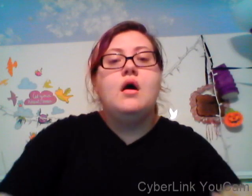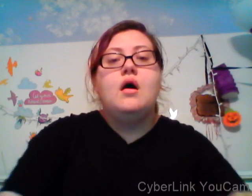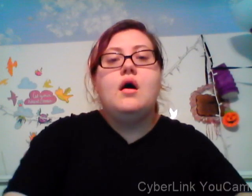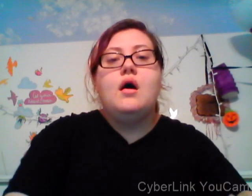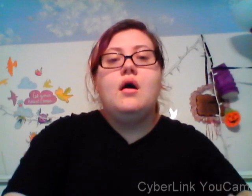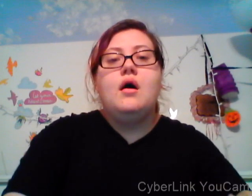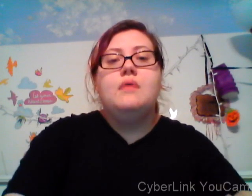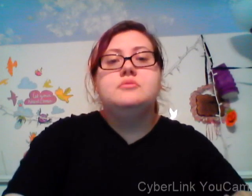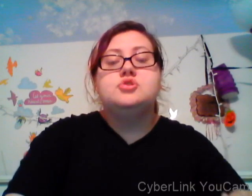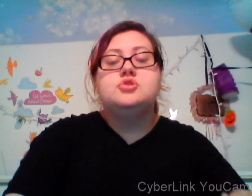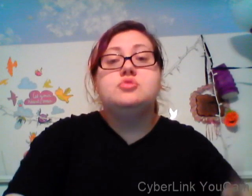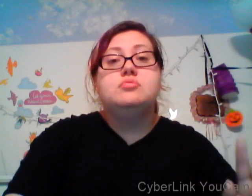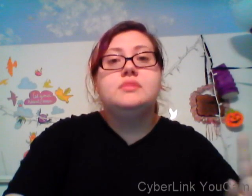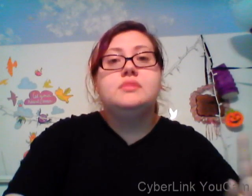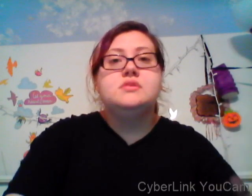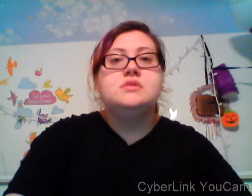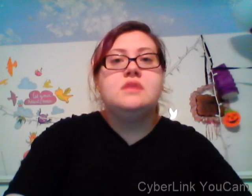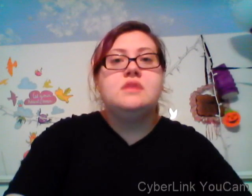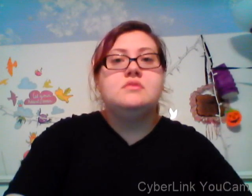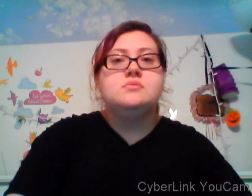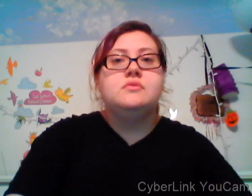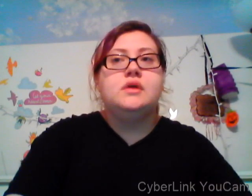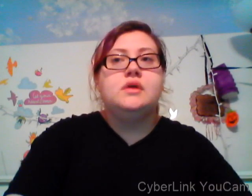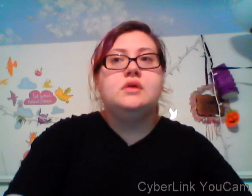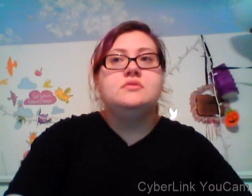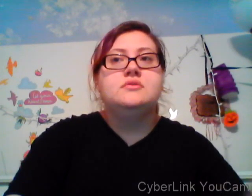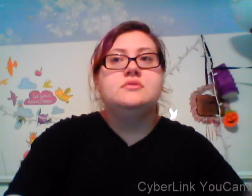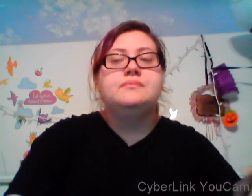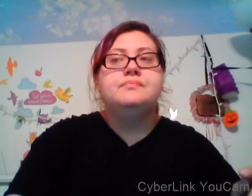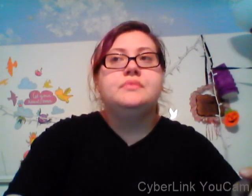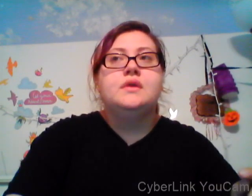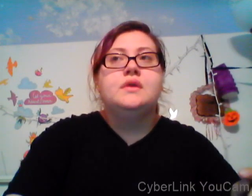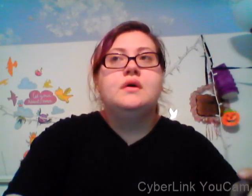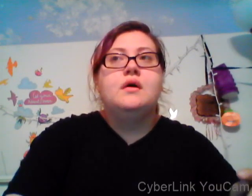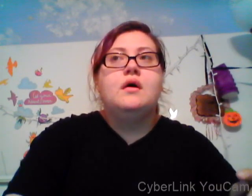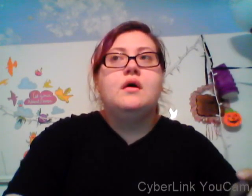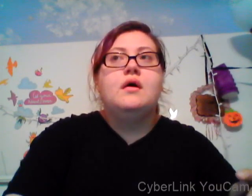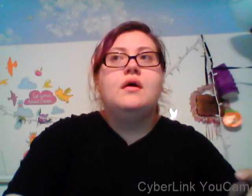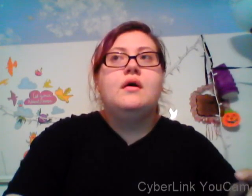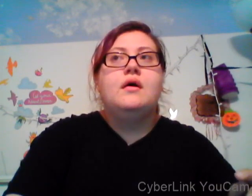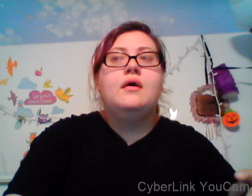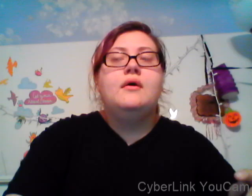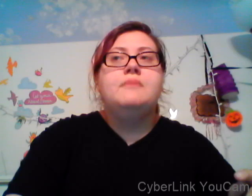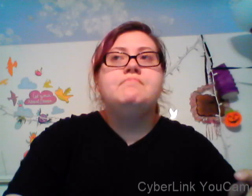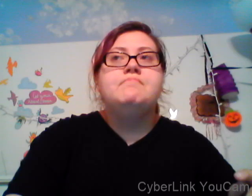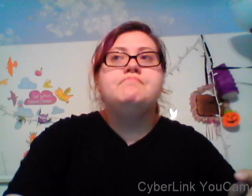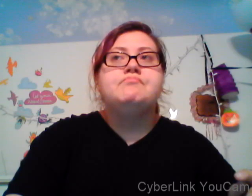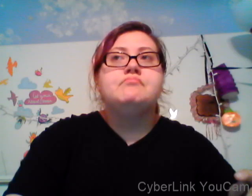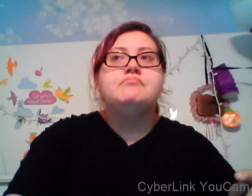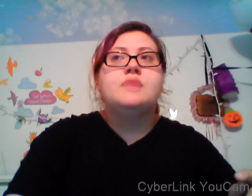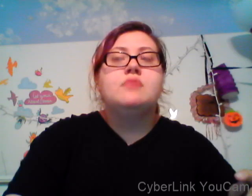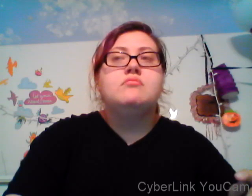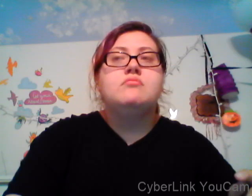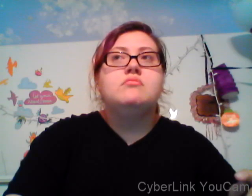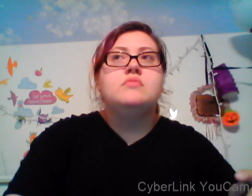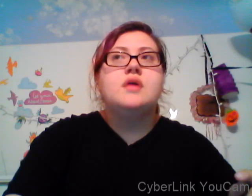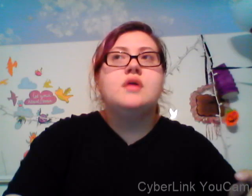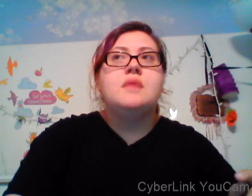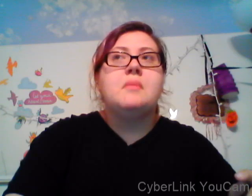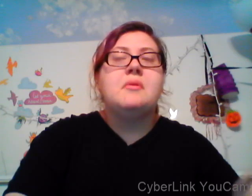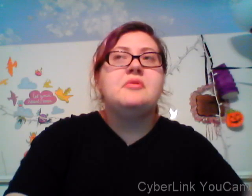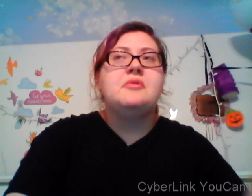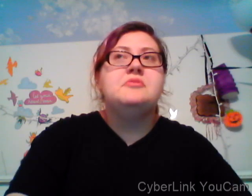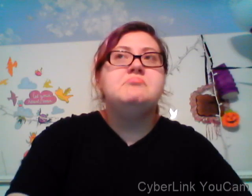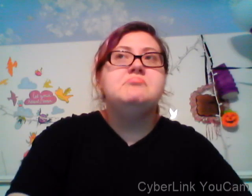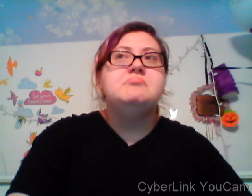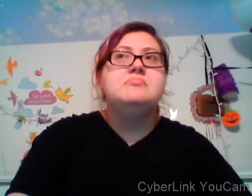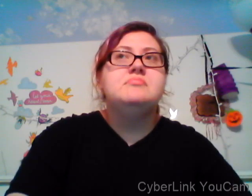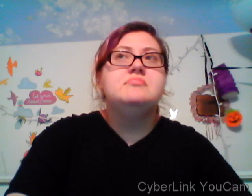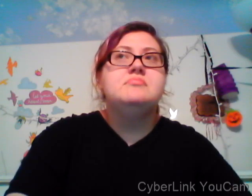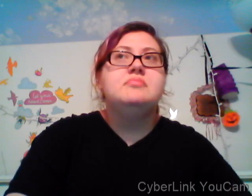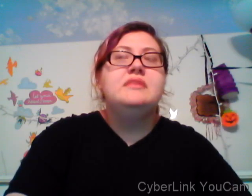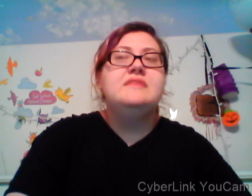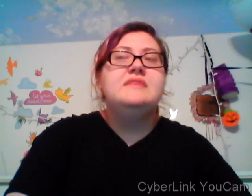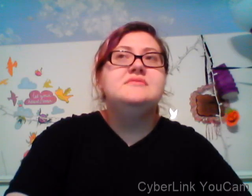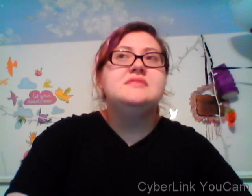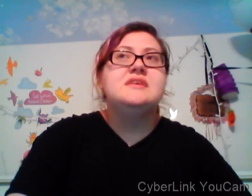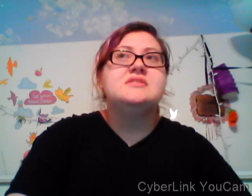they're they're kind of nice about this actually they will move your stuff for you for free um yeah and they will replace